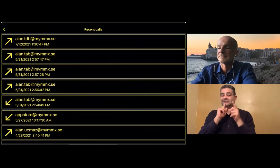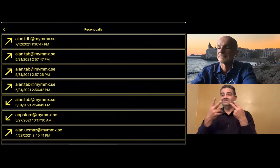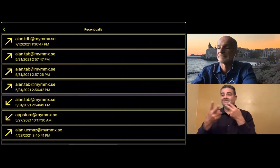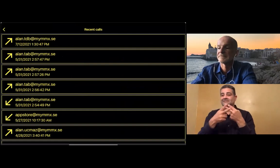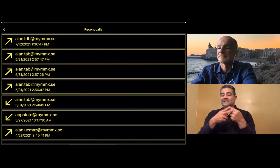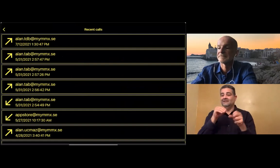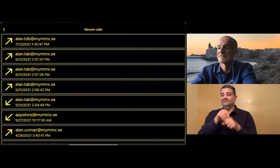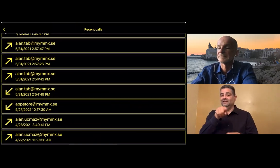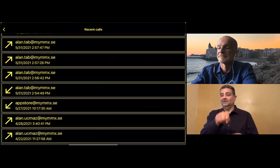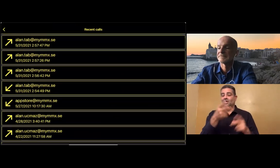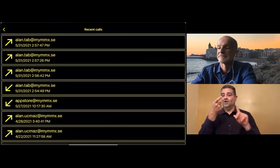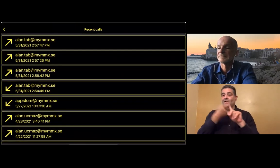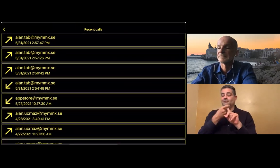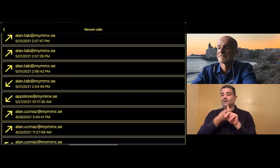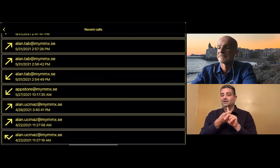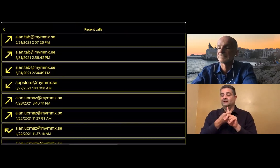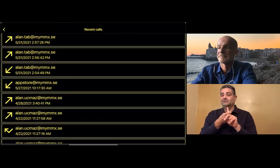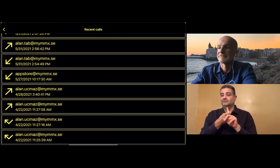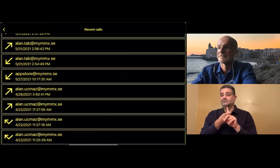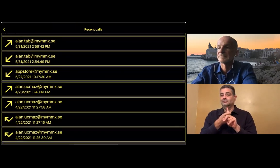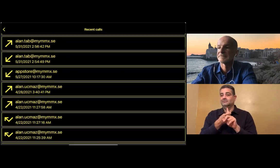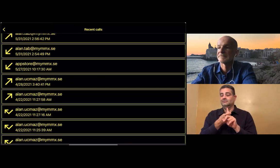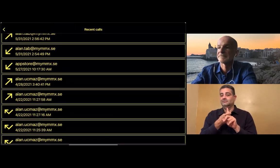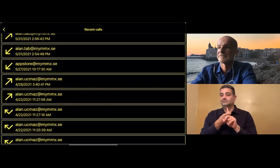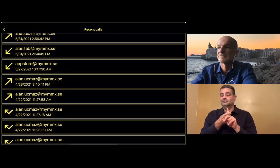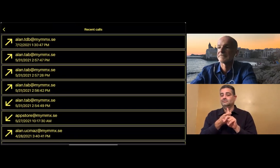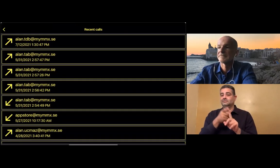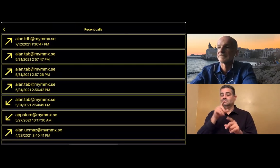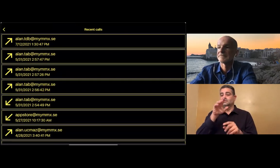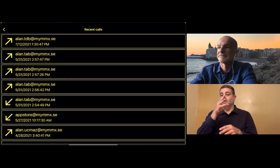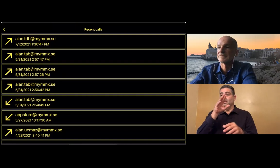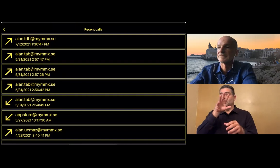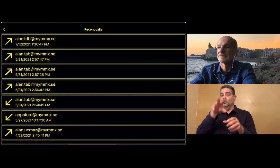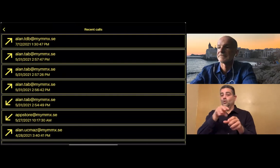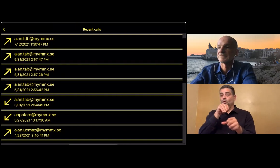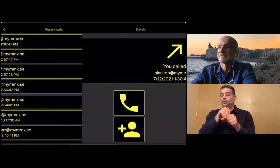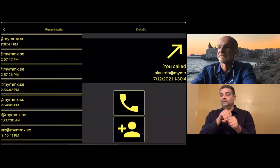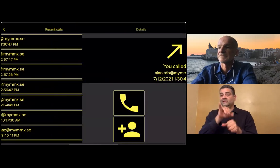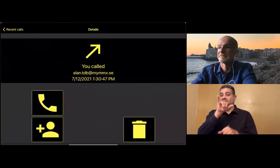You'll find all the text from that conversation saved automatically.